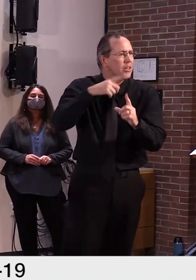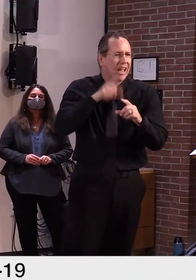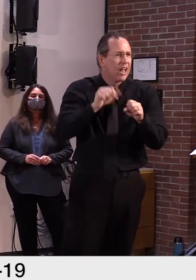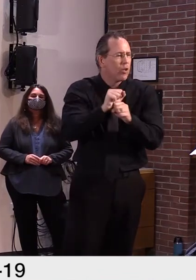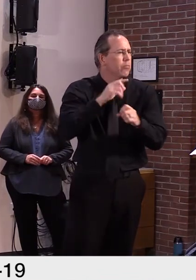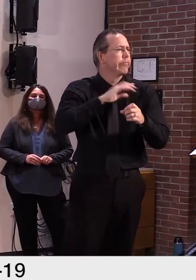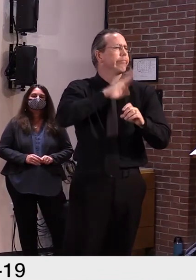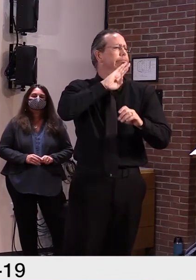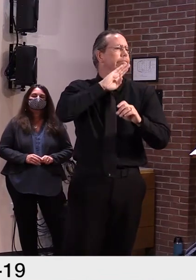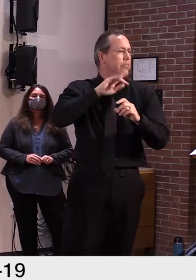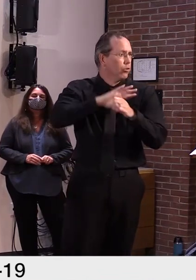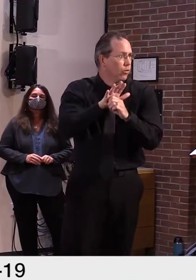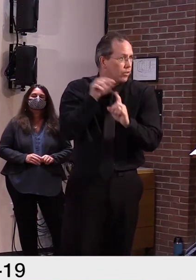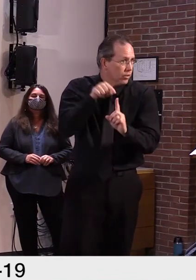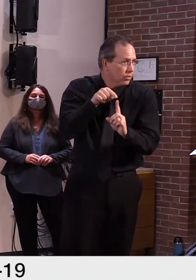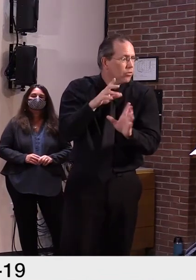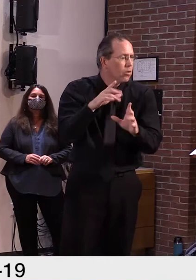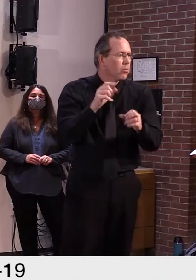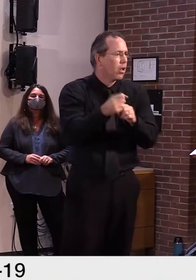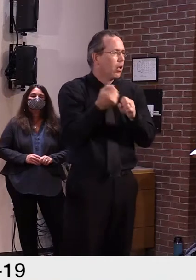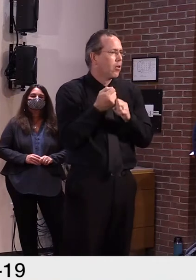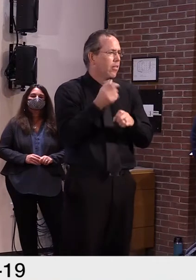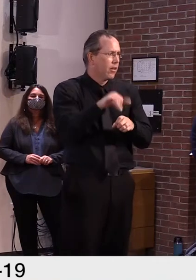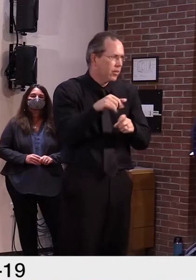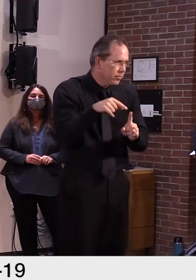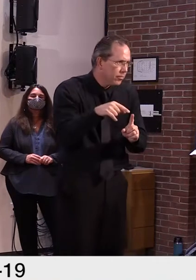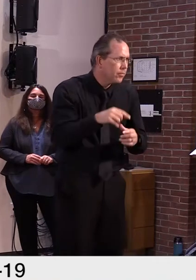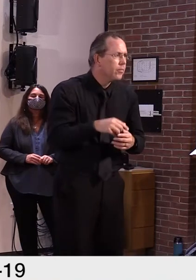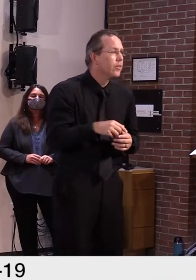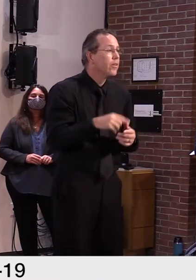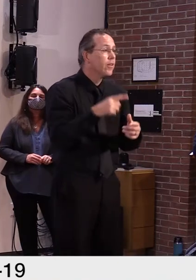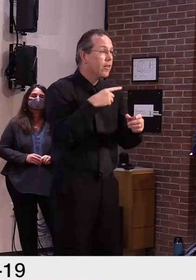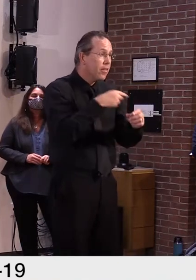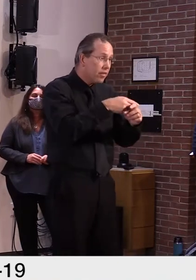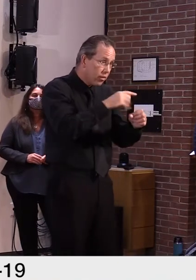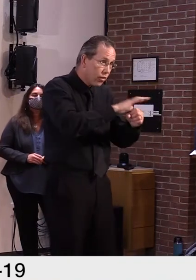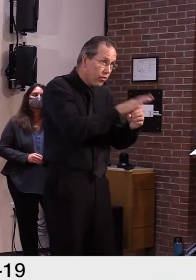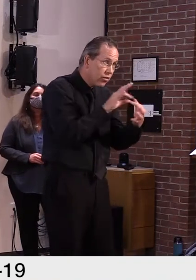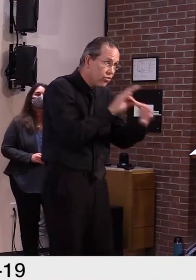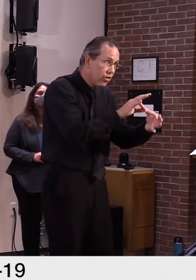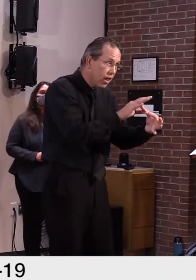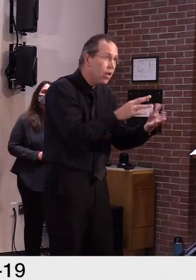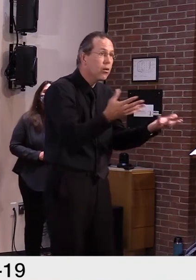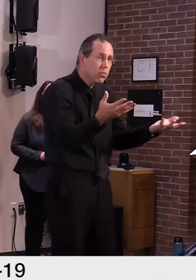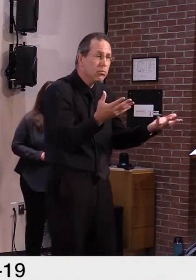due to COVID. And that wasn't the case of the $600? That's correct.